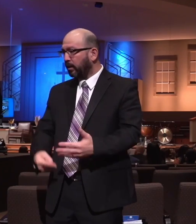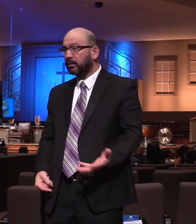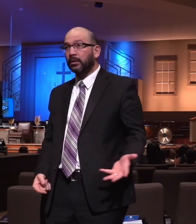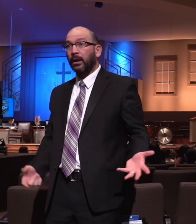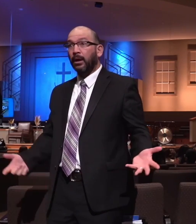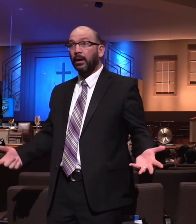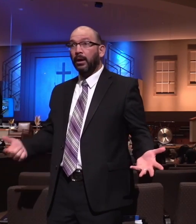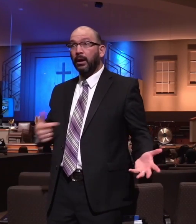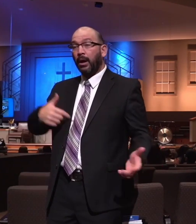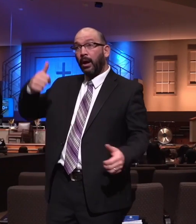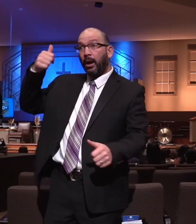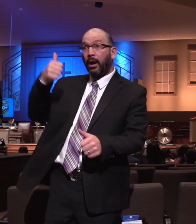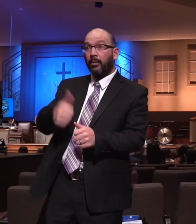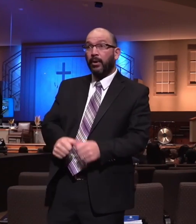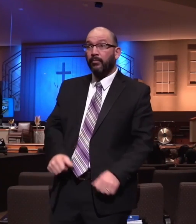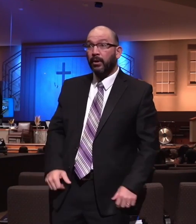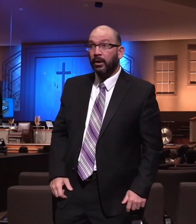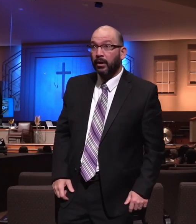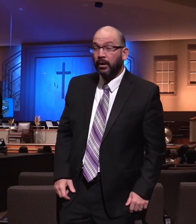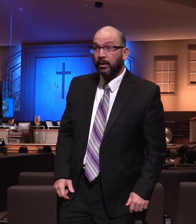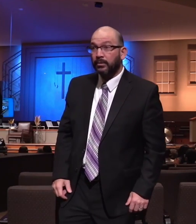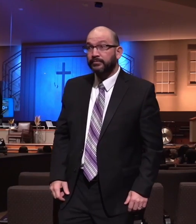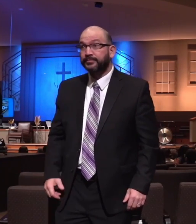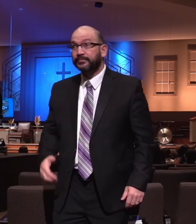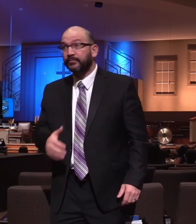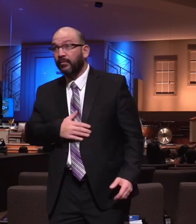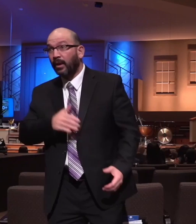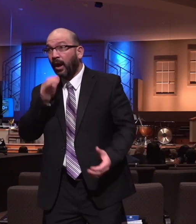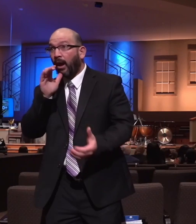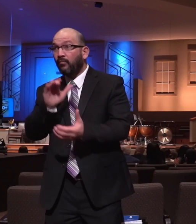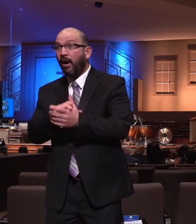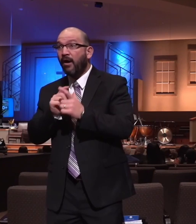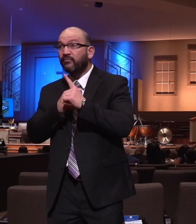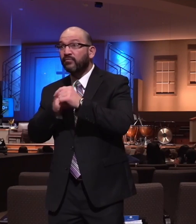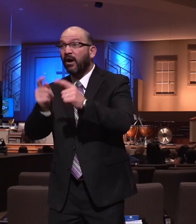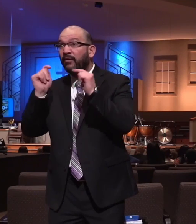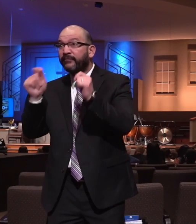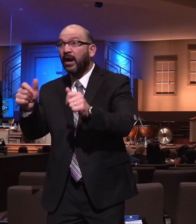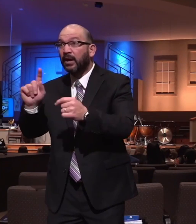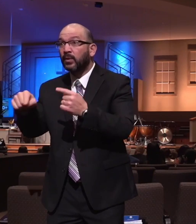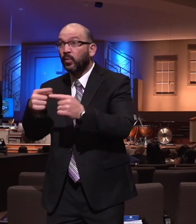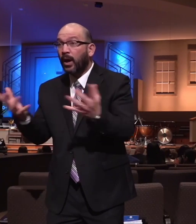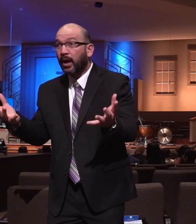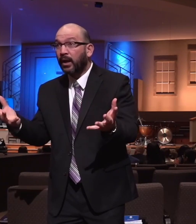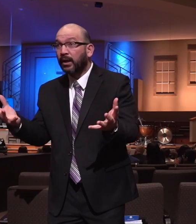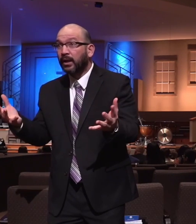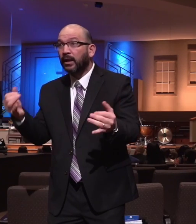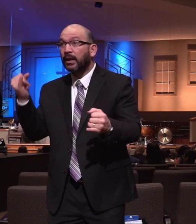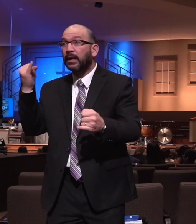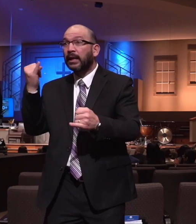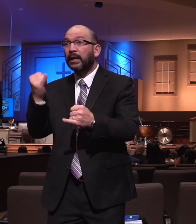fastest I ever saw Terry run during the pandemic was for the last roll of toilet paper at Walmart.